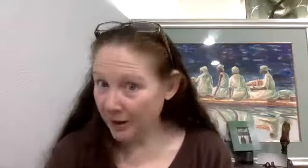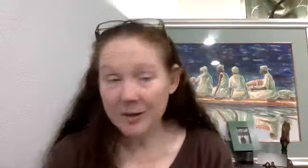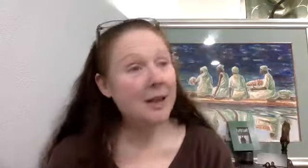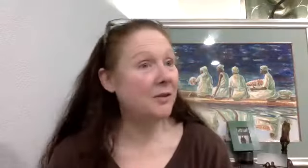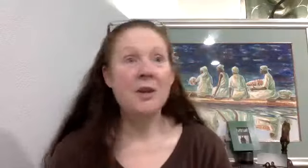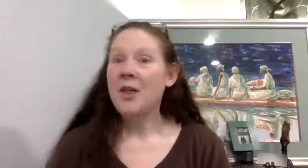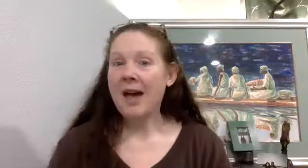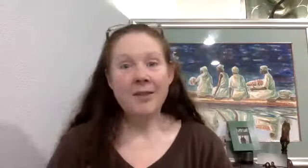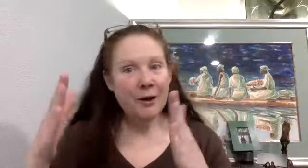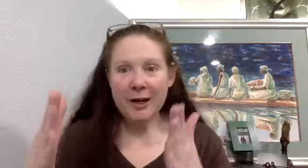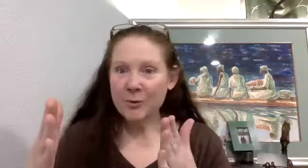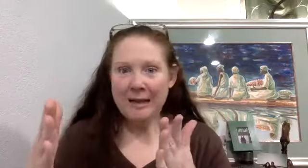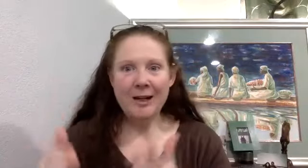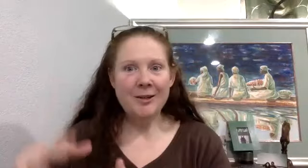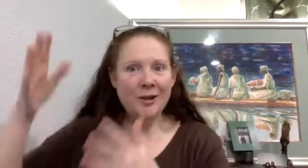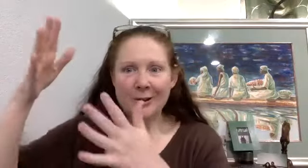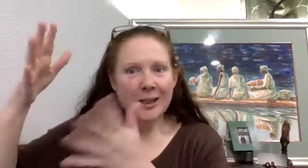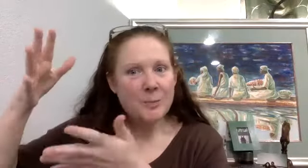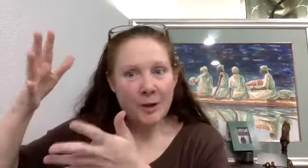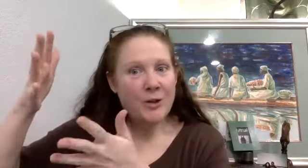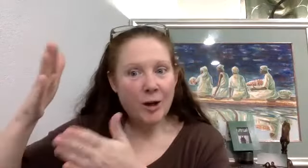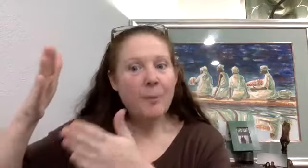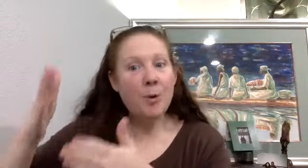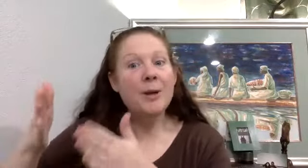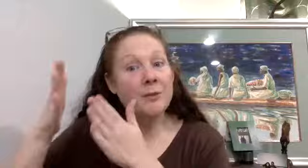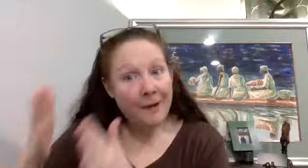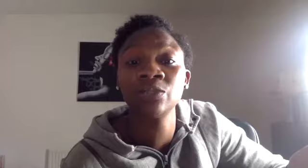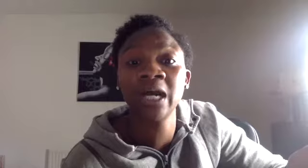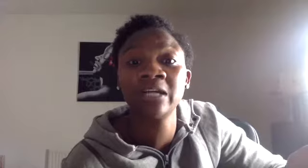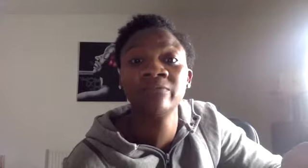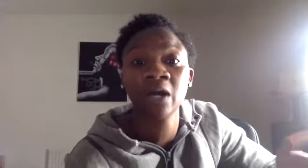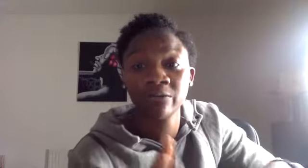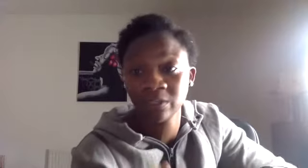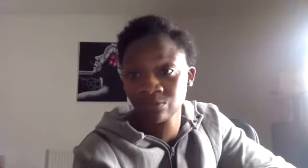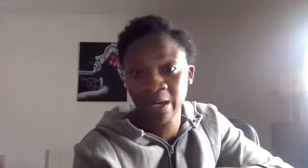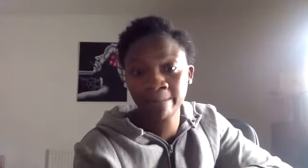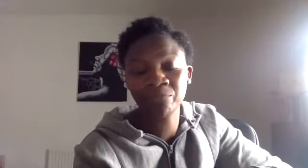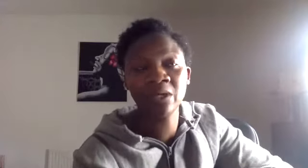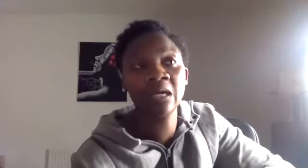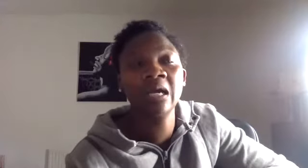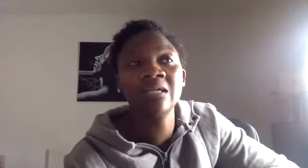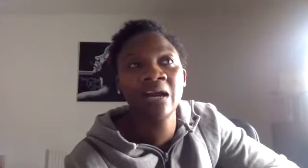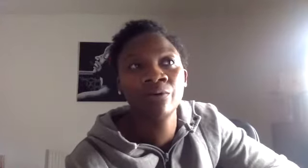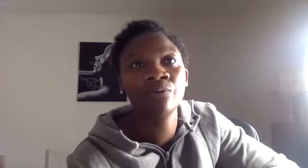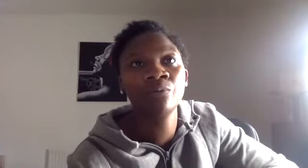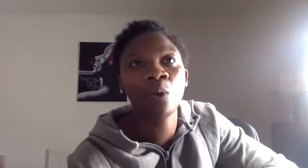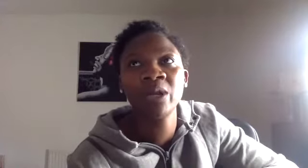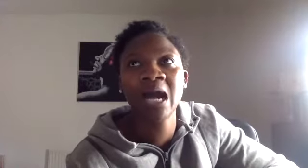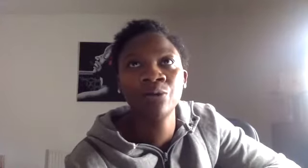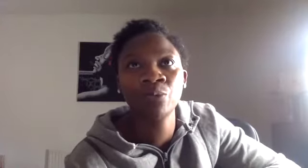It's, it's, it's, that theory is right there and you get the conspiracy theory of people, it's very. Virus, right? Now, what we're now, what